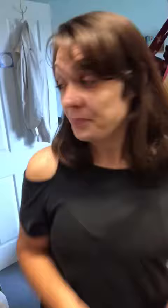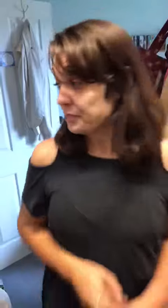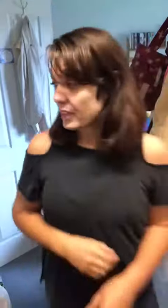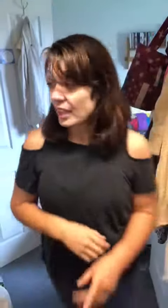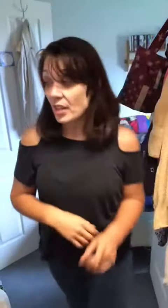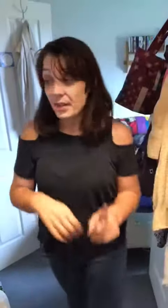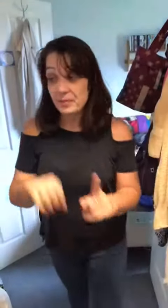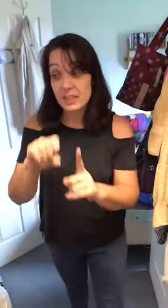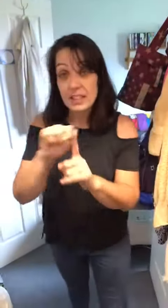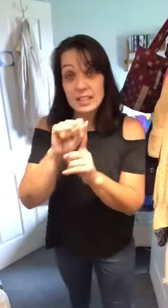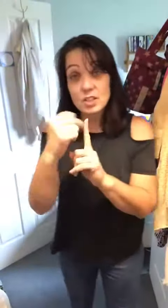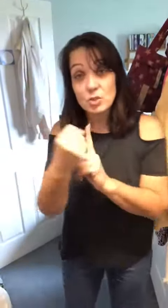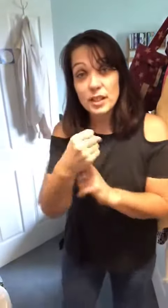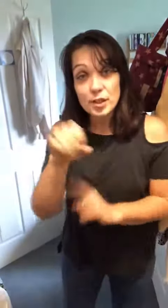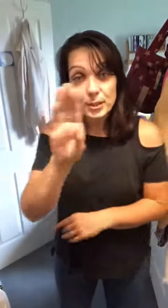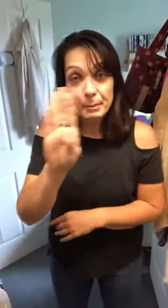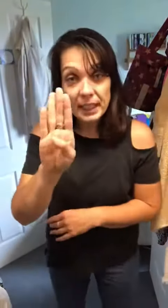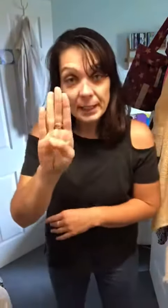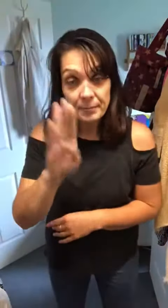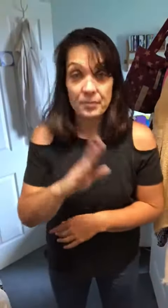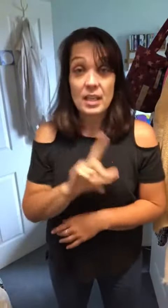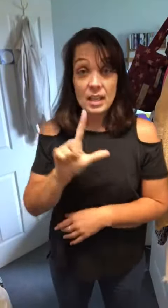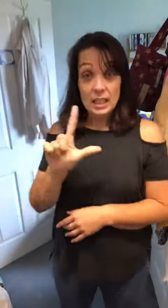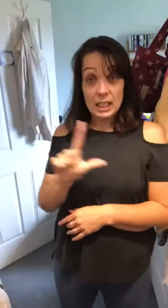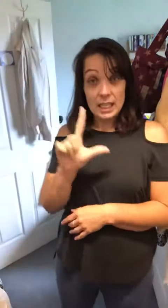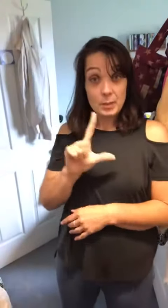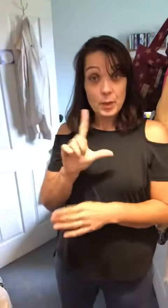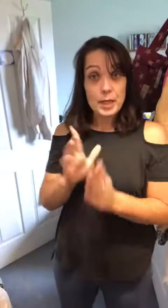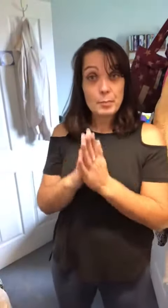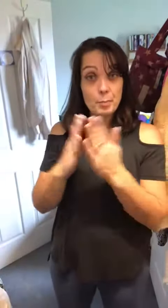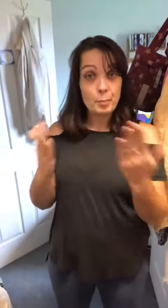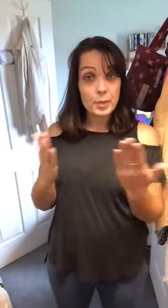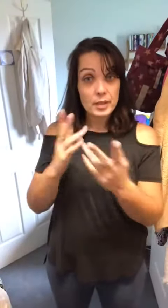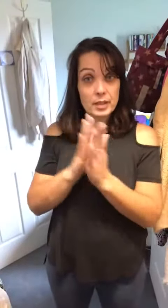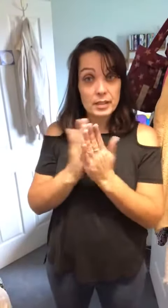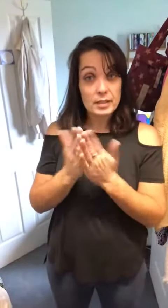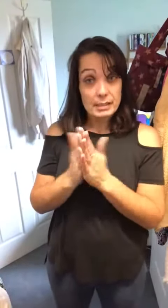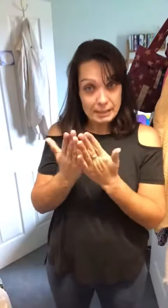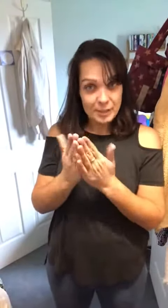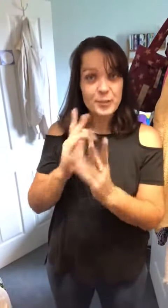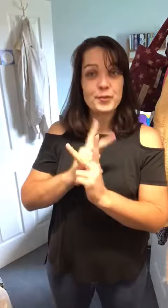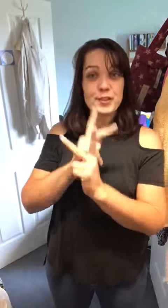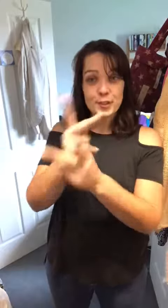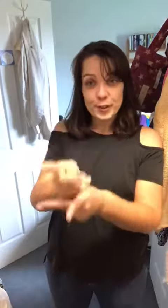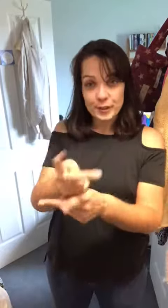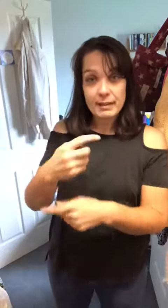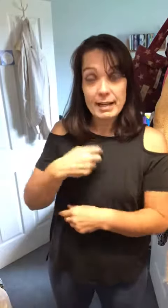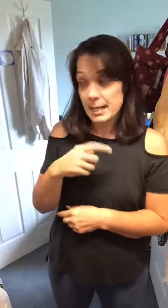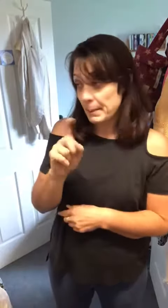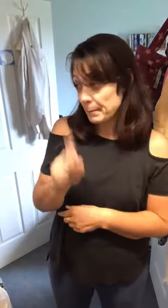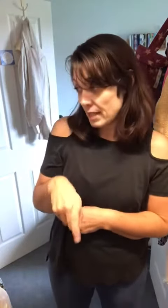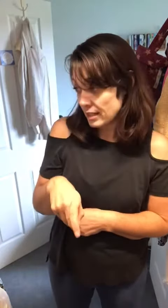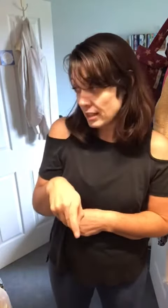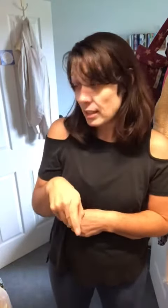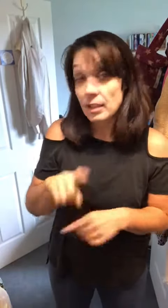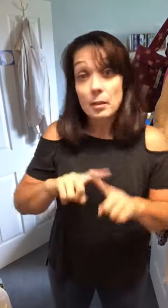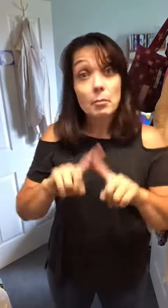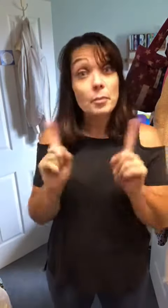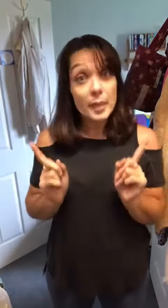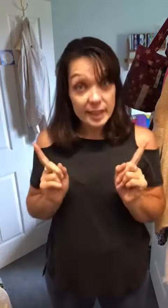Okay. Situation B. The library books return. I must. But